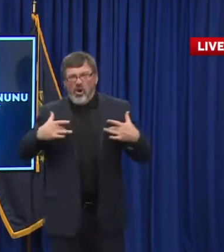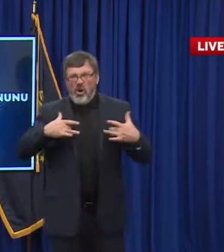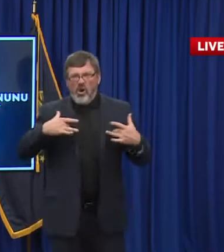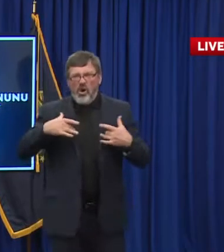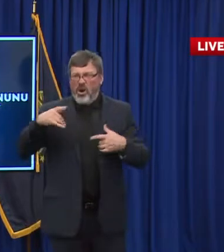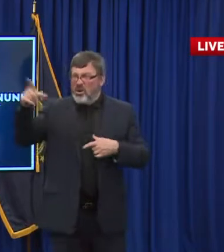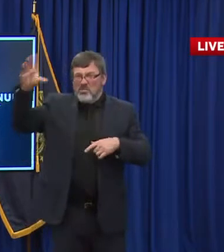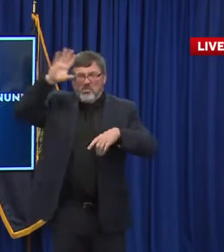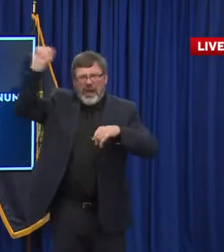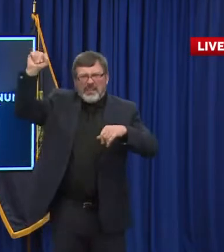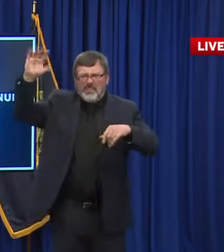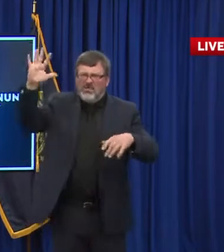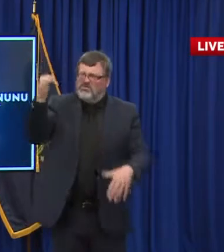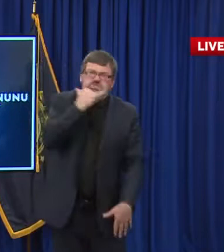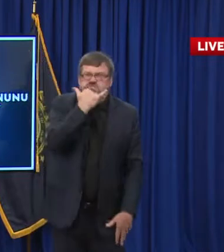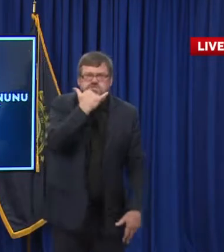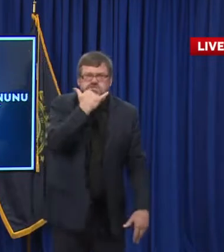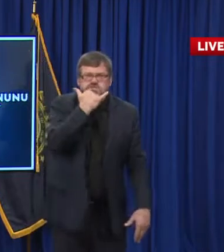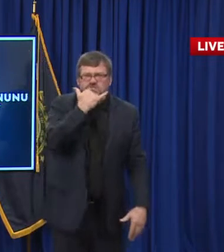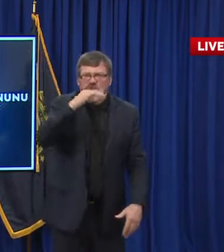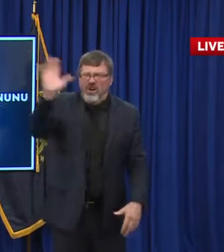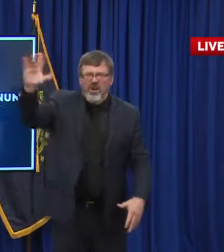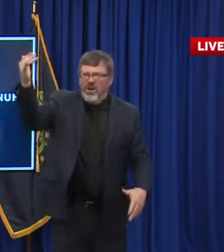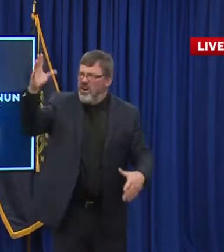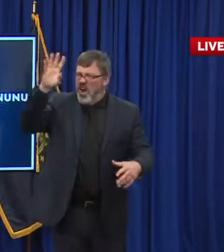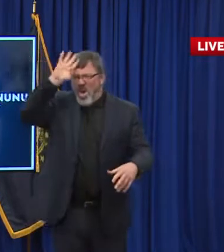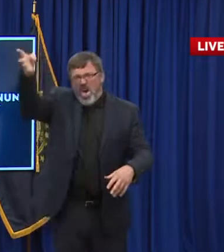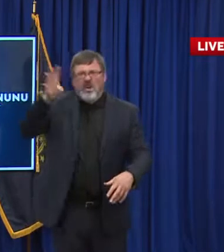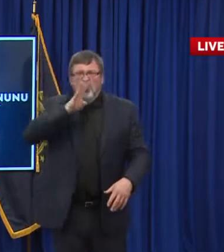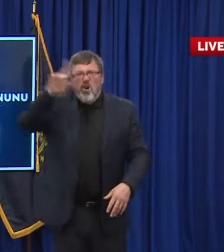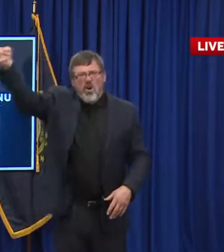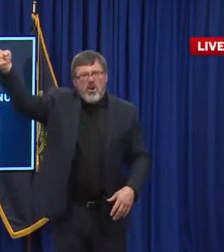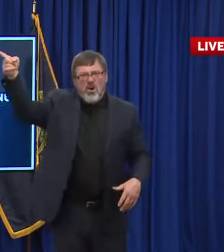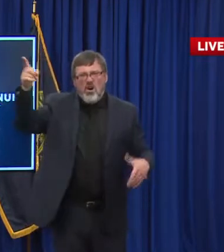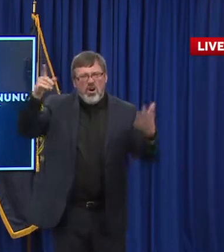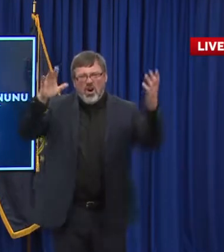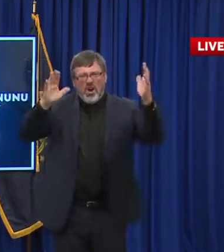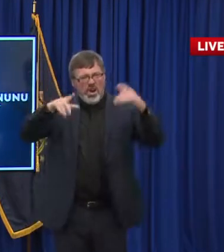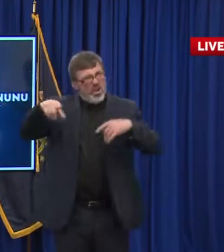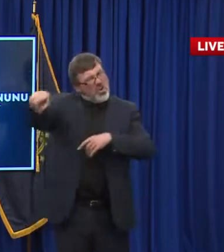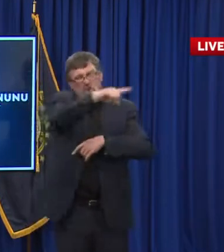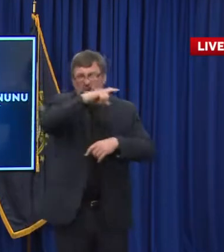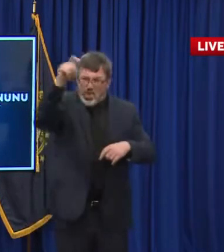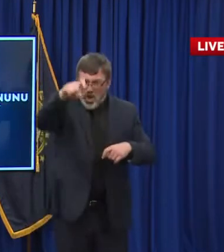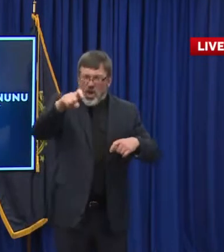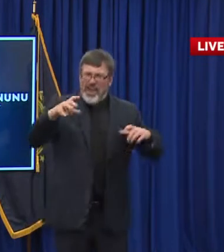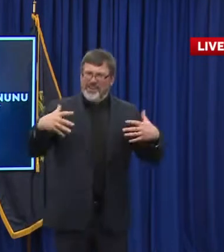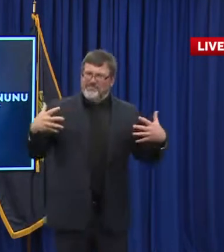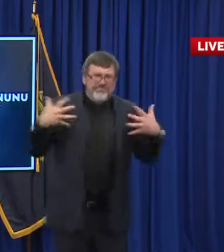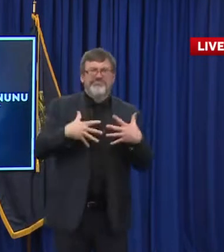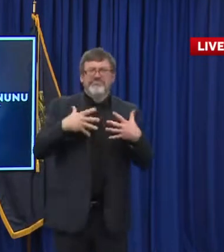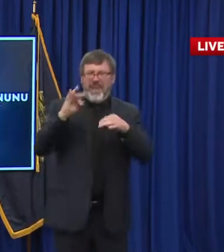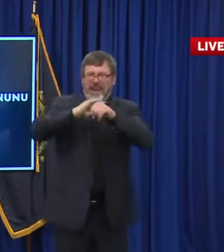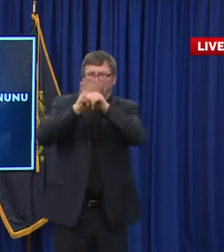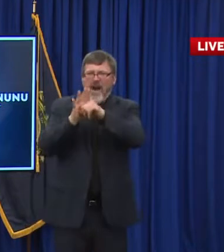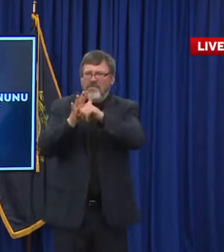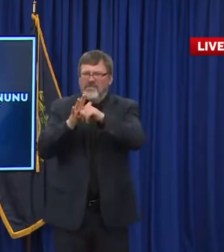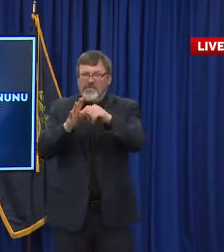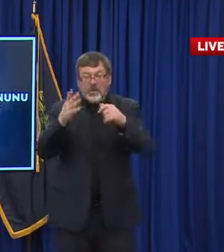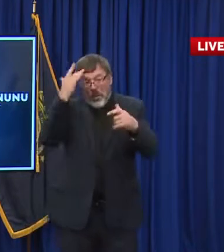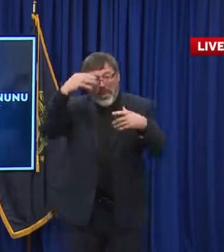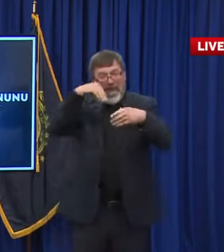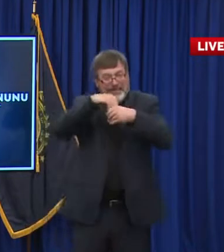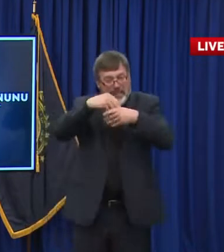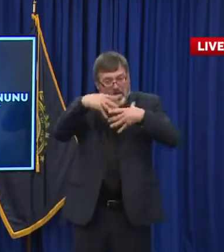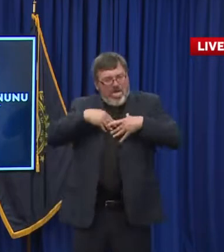sentiment that came out of the White House. I think we're still very much in this. The COVID virus didn't get weaker. If anything, our immune